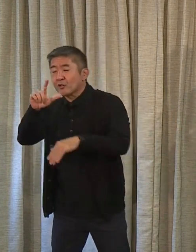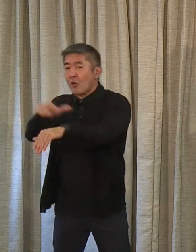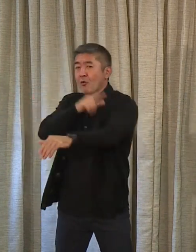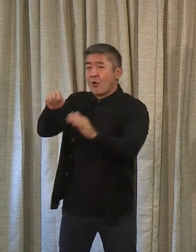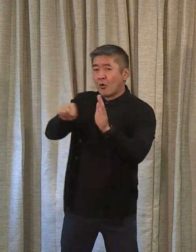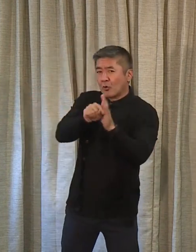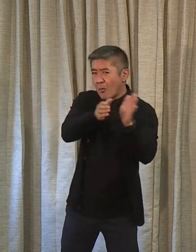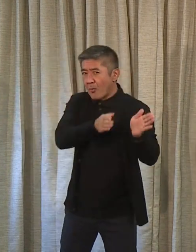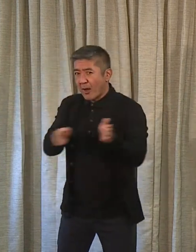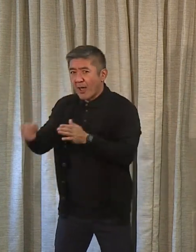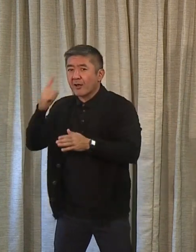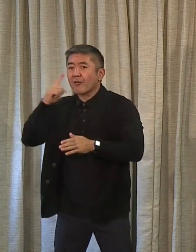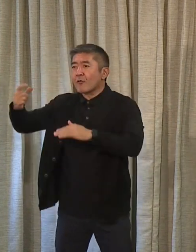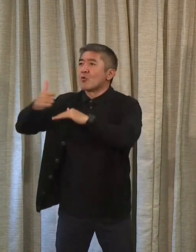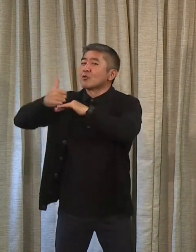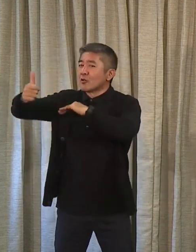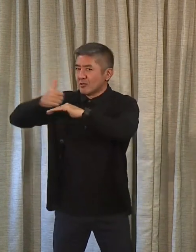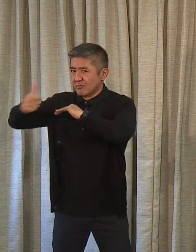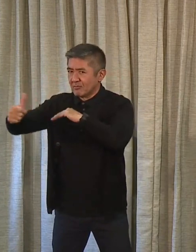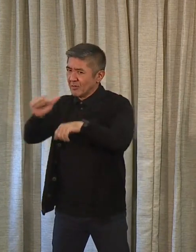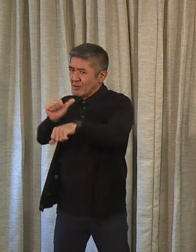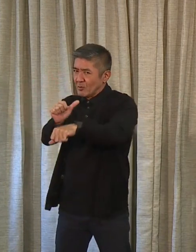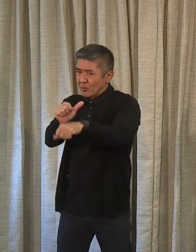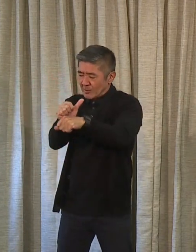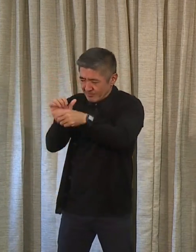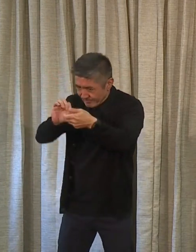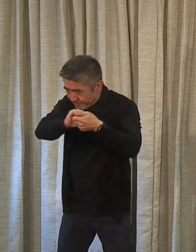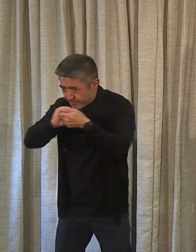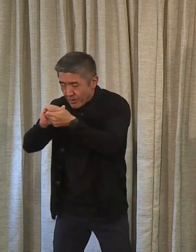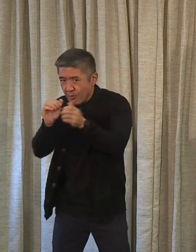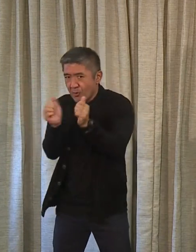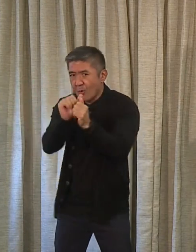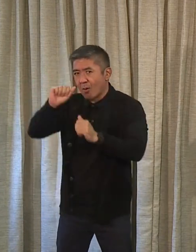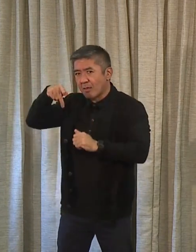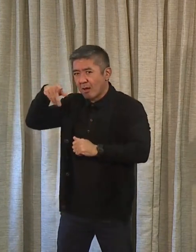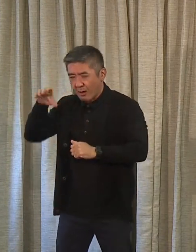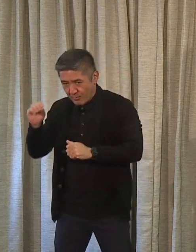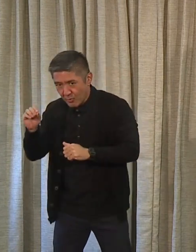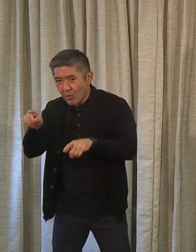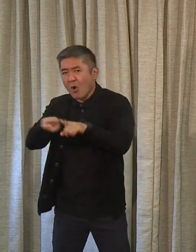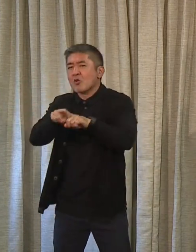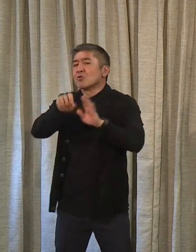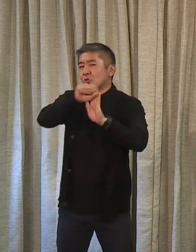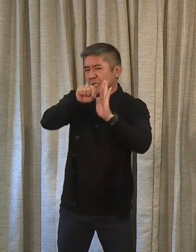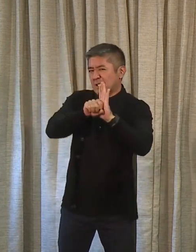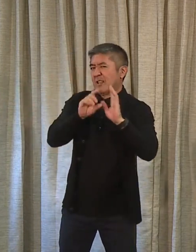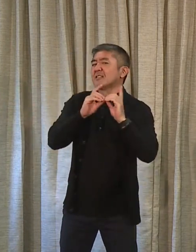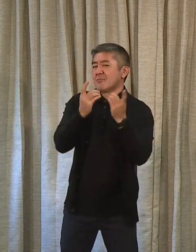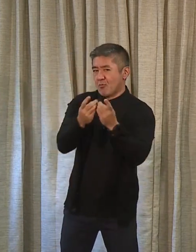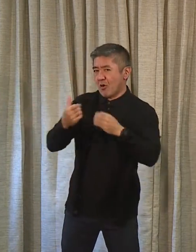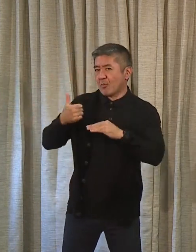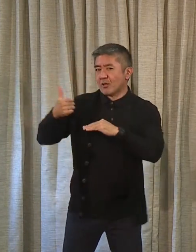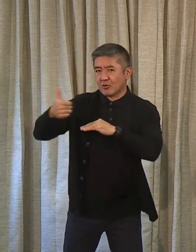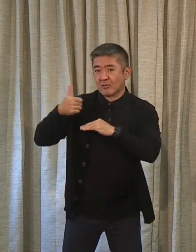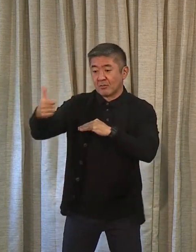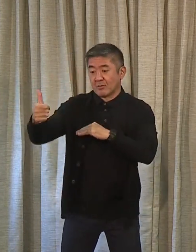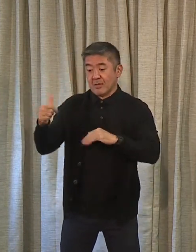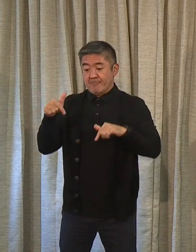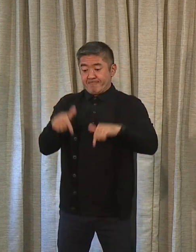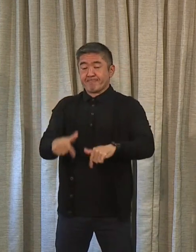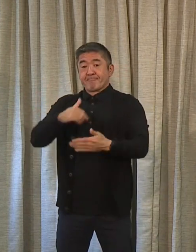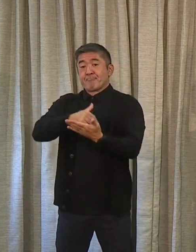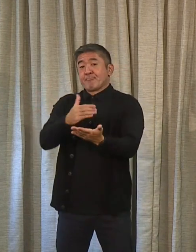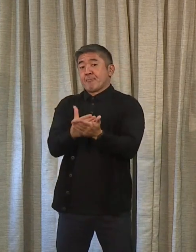for our transportation. We work very closely with UMPO and with the State Department of Transportation. Our budget this